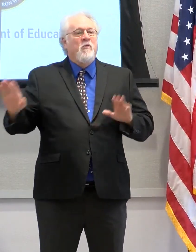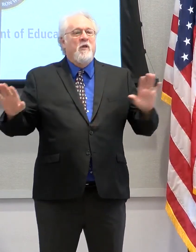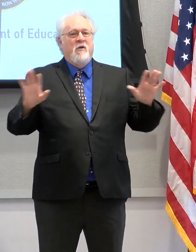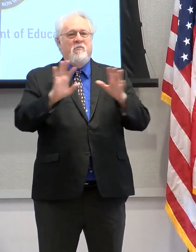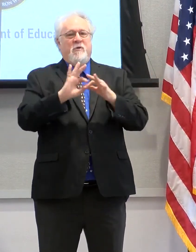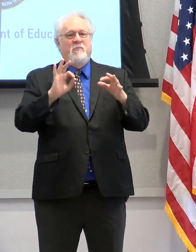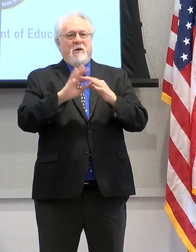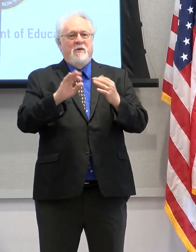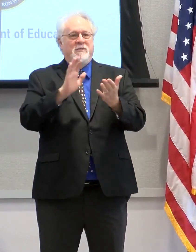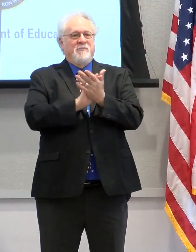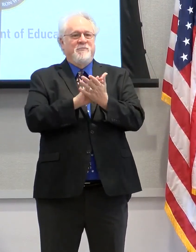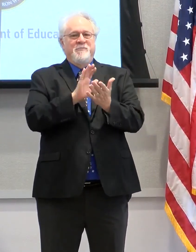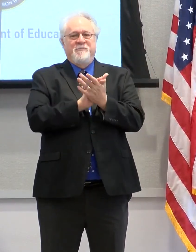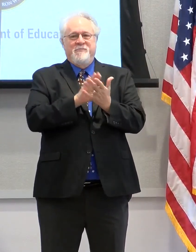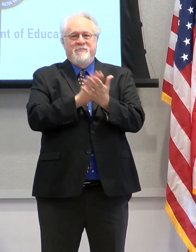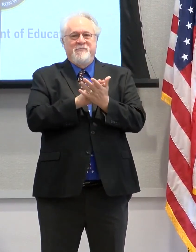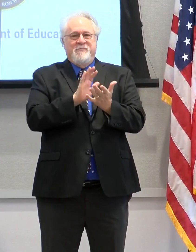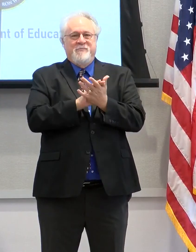remarks today.